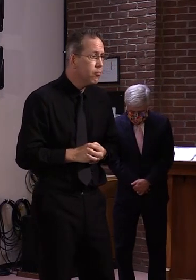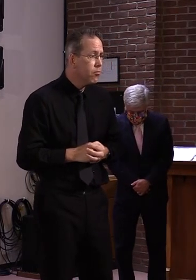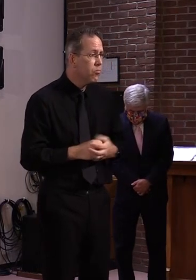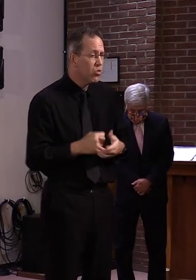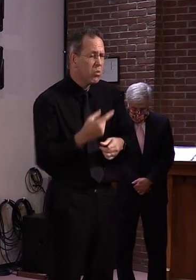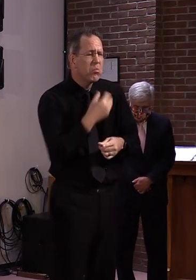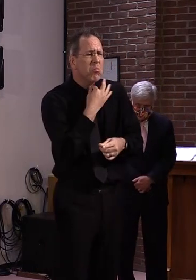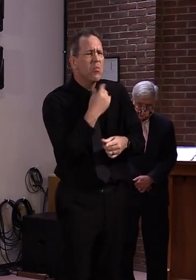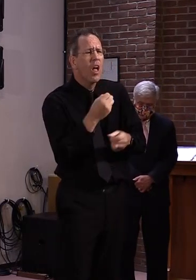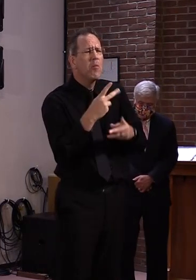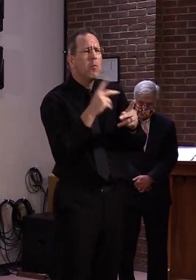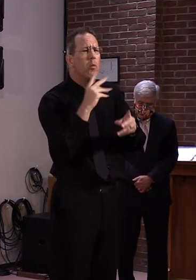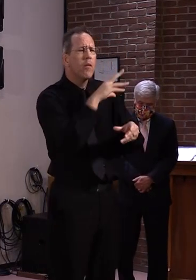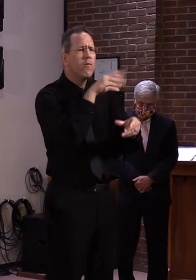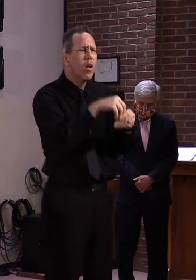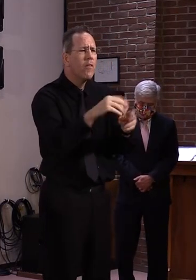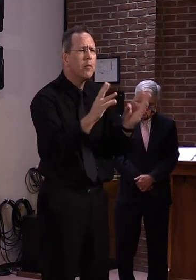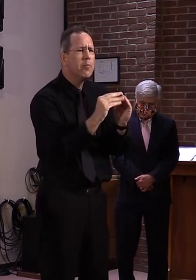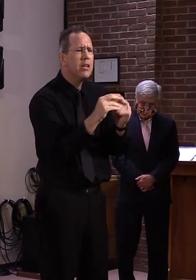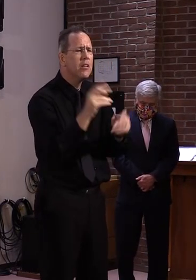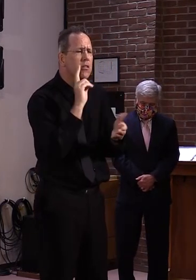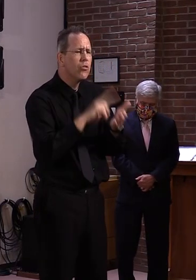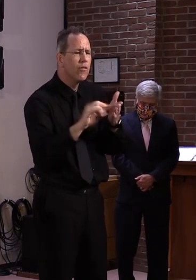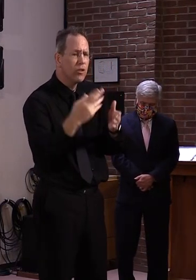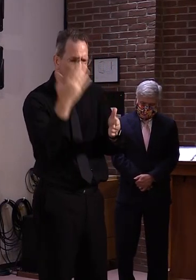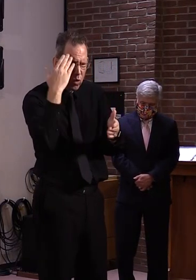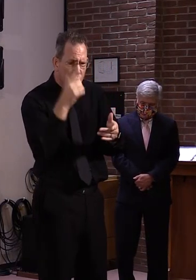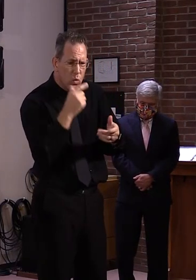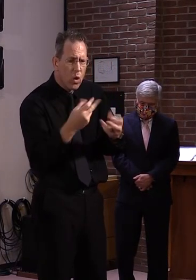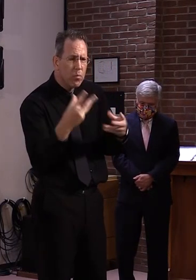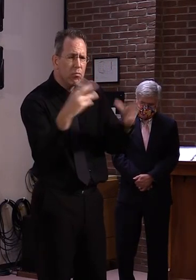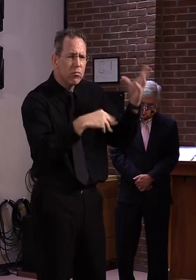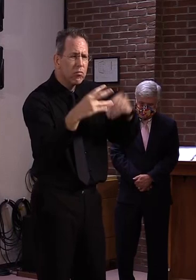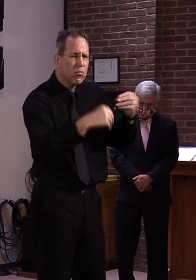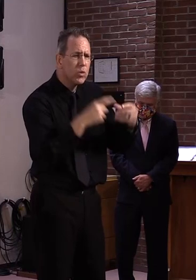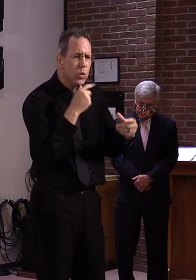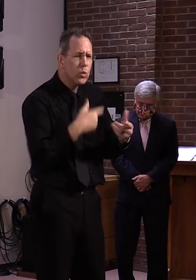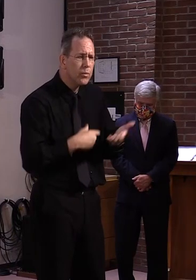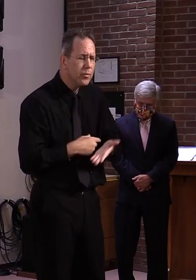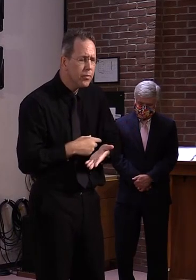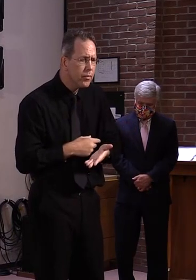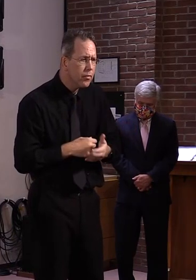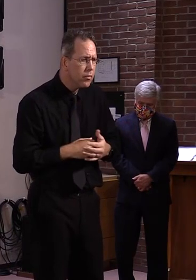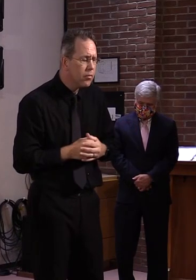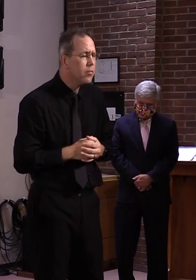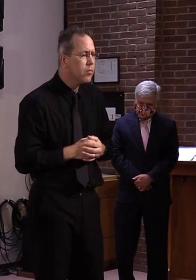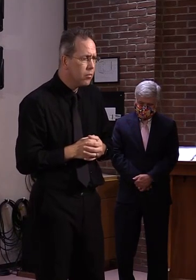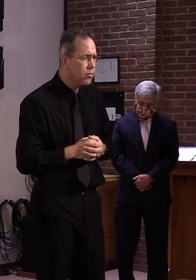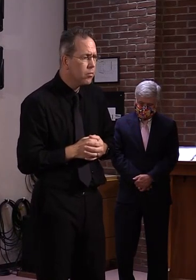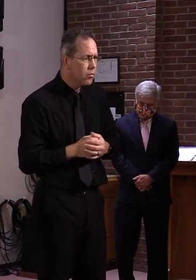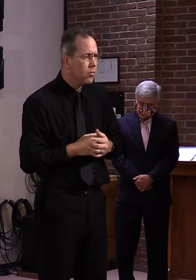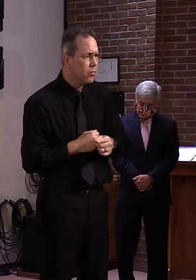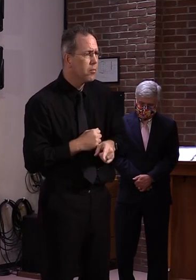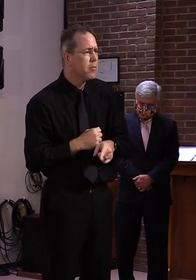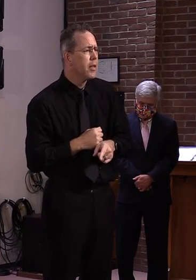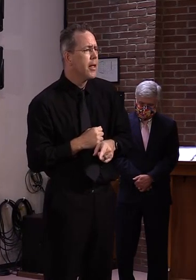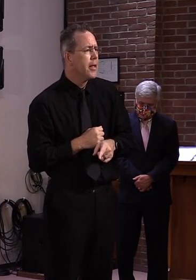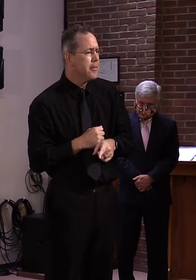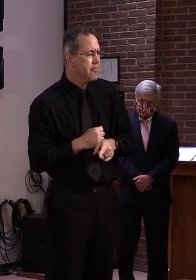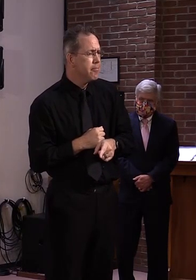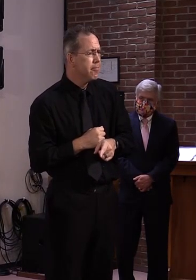Yeah, thank you, Governor. Yeah, when I received Senator Ash's letter, mean, my first reaction was I wasn't convinced that he was aware